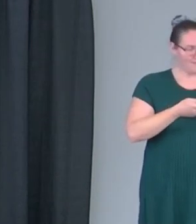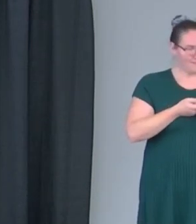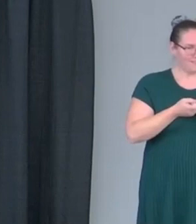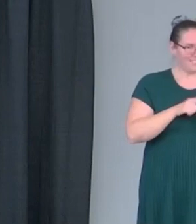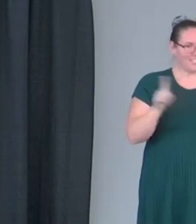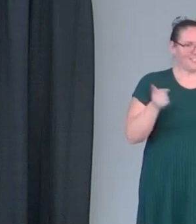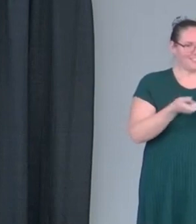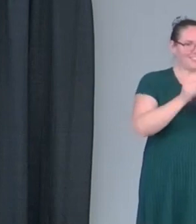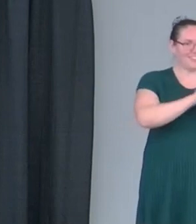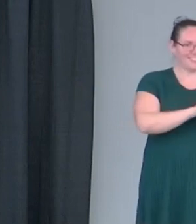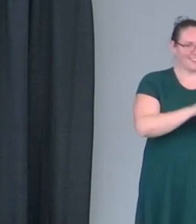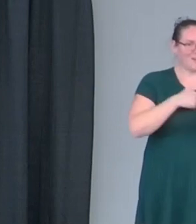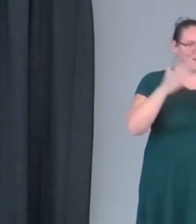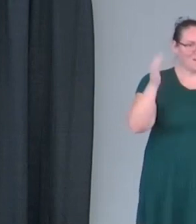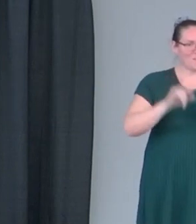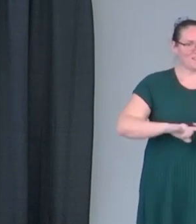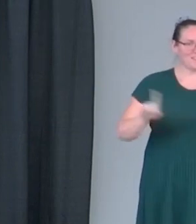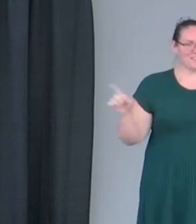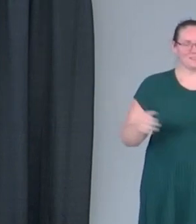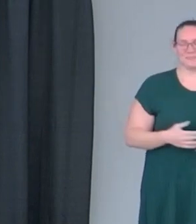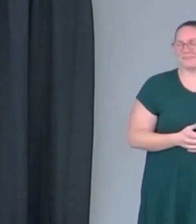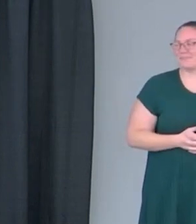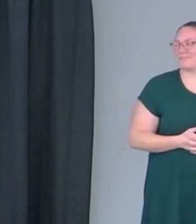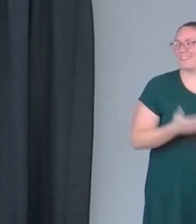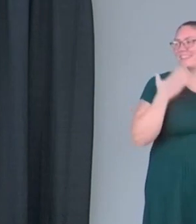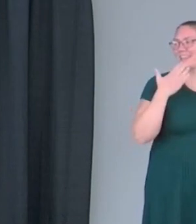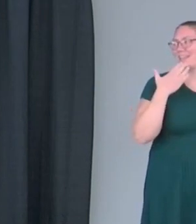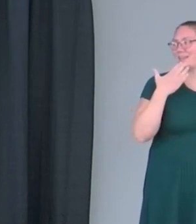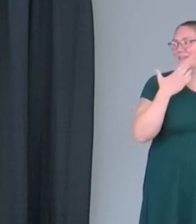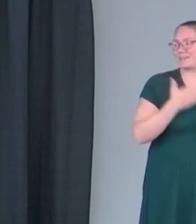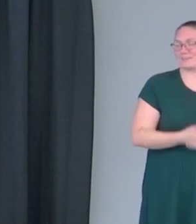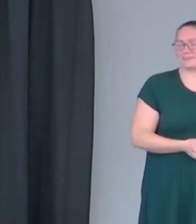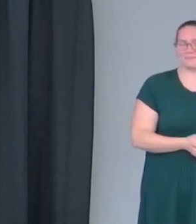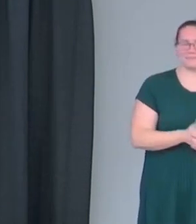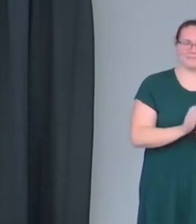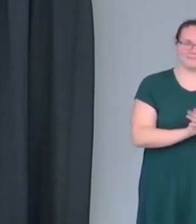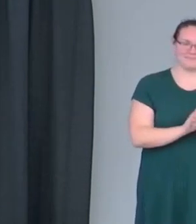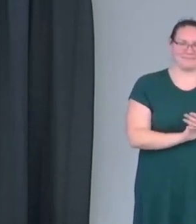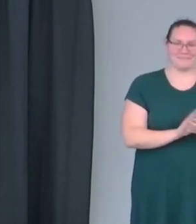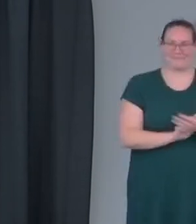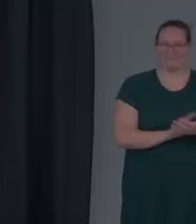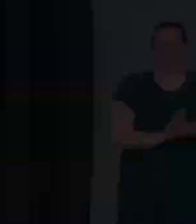our hopes different. Thank you. So, thank you. Thanks. Thanks. Thanks. Thanks. Thanks. Thanks. Thanks.